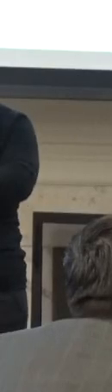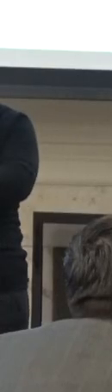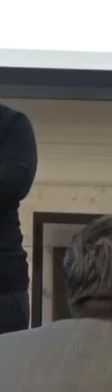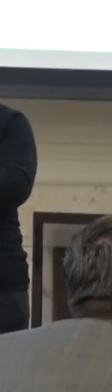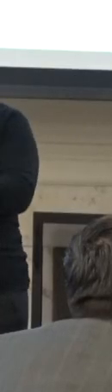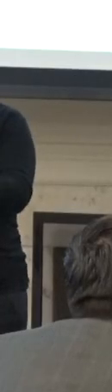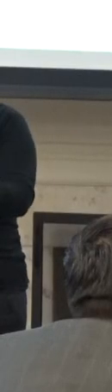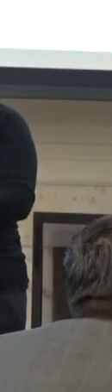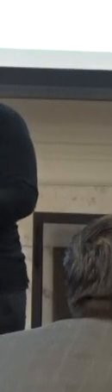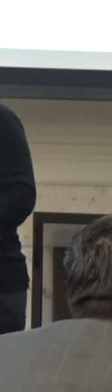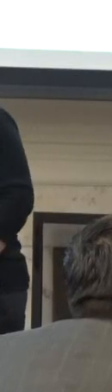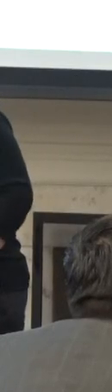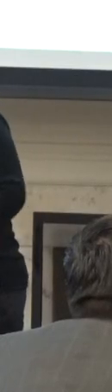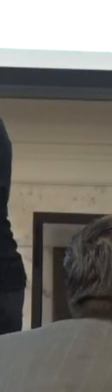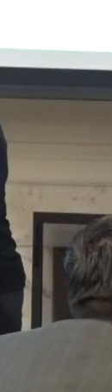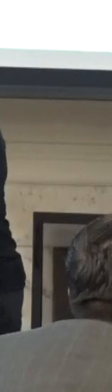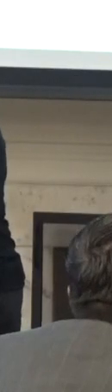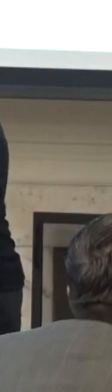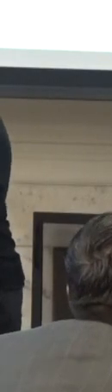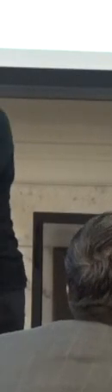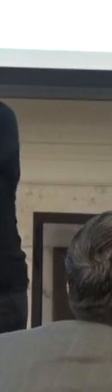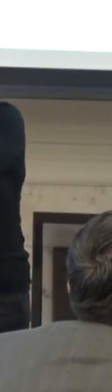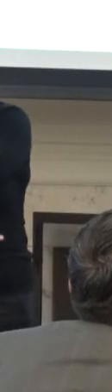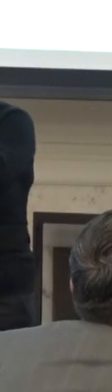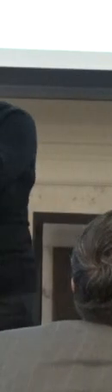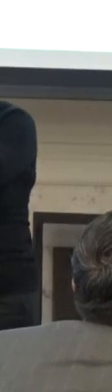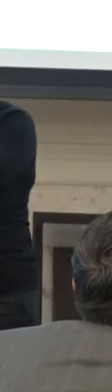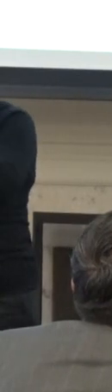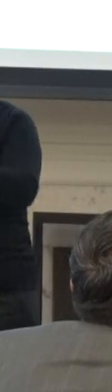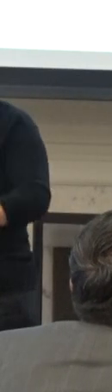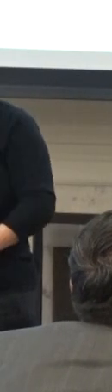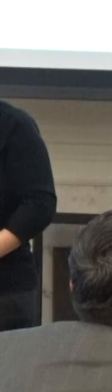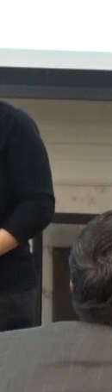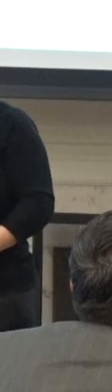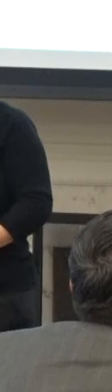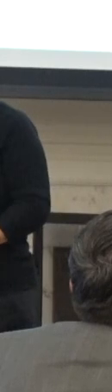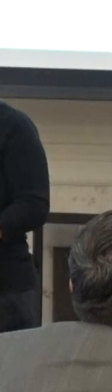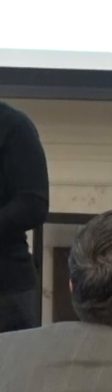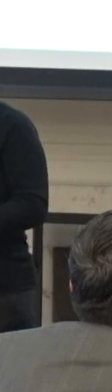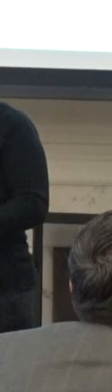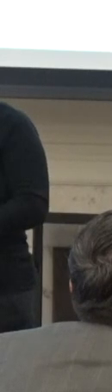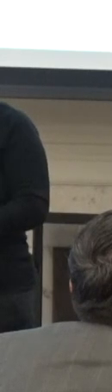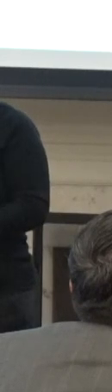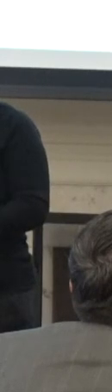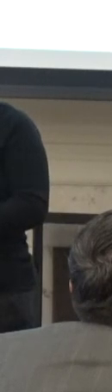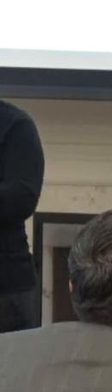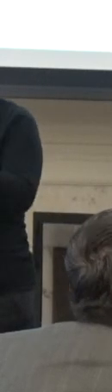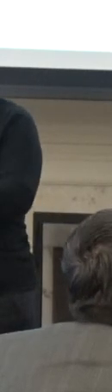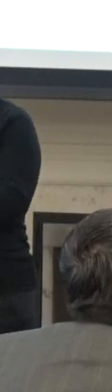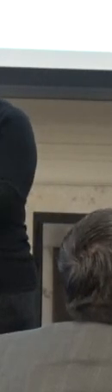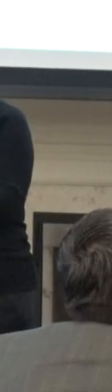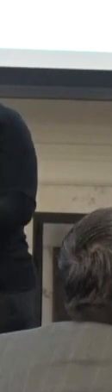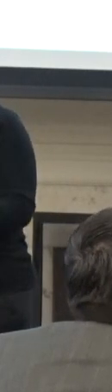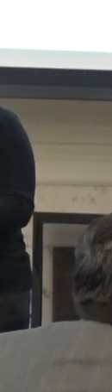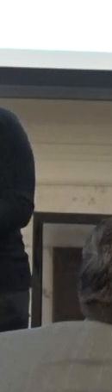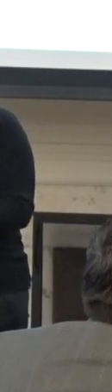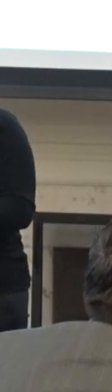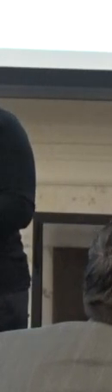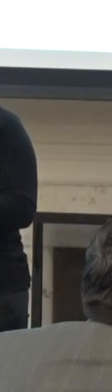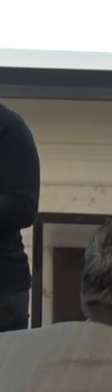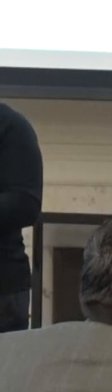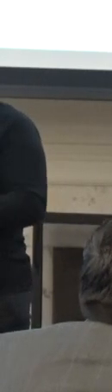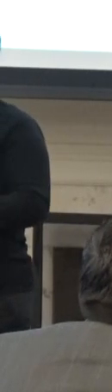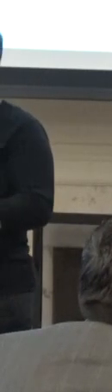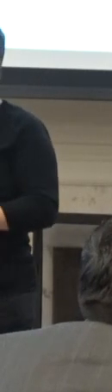that would give us a consequence a future that is not the one we want so whether